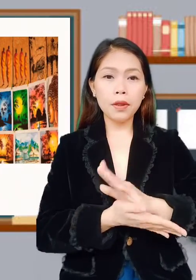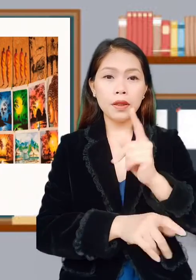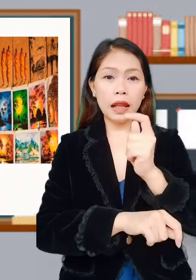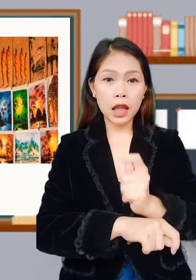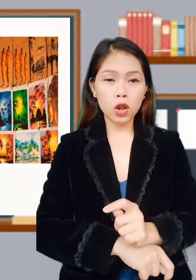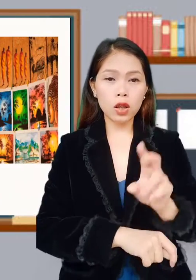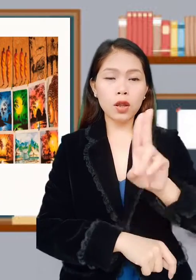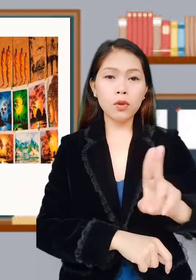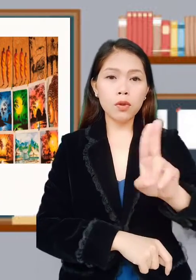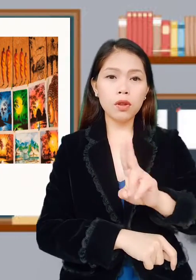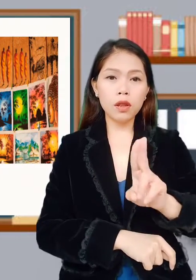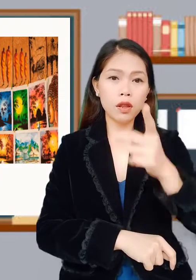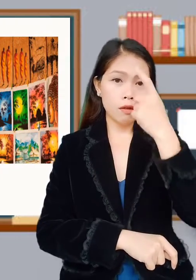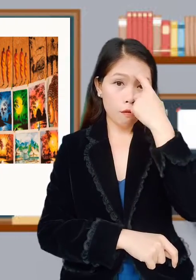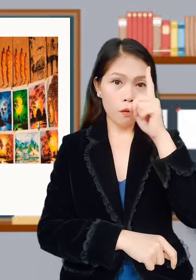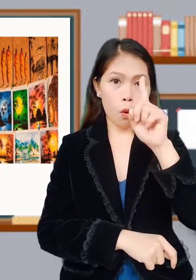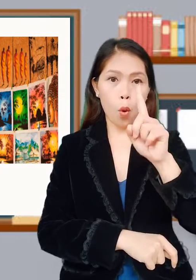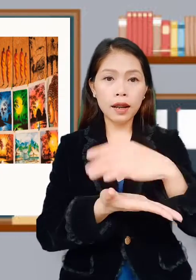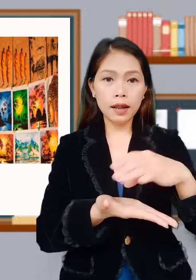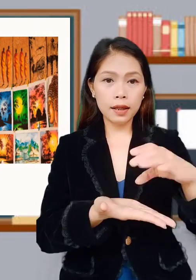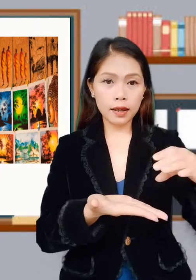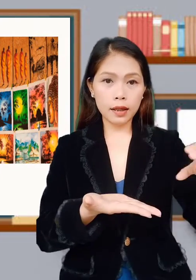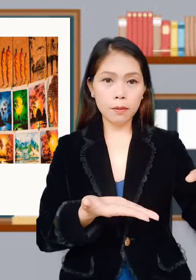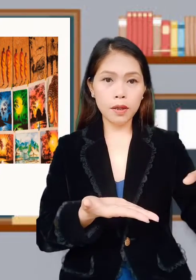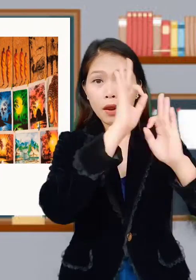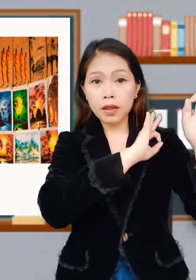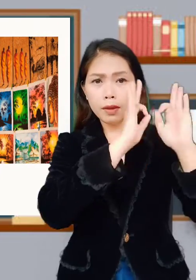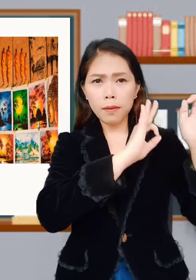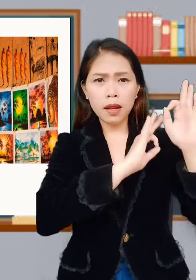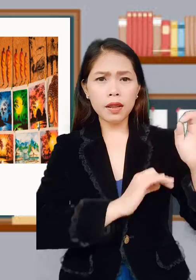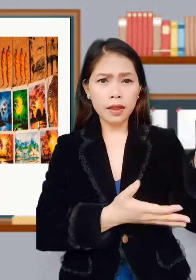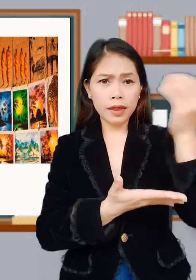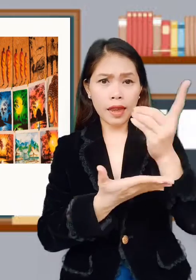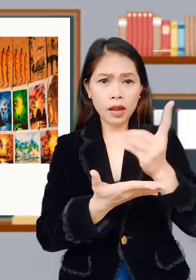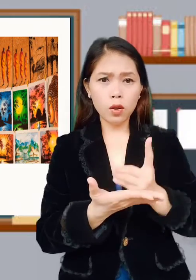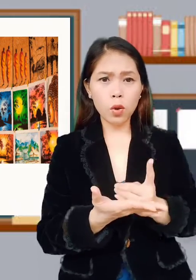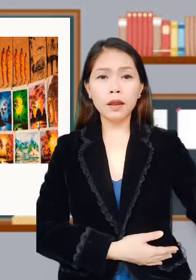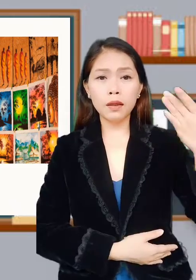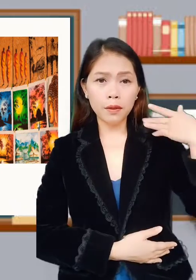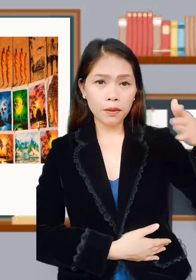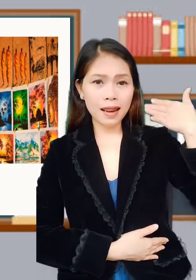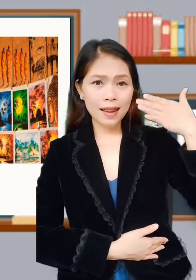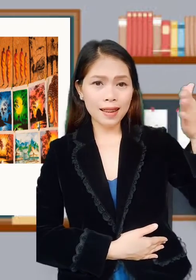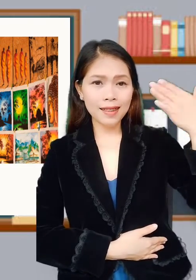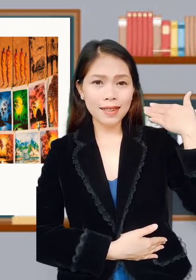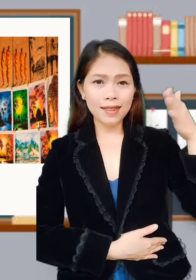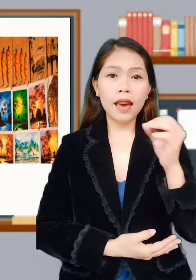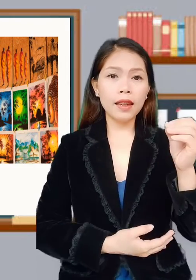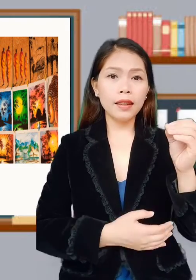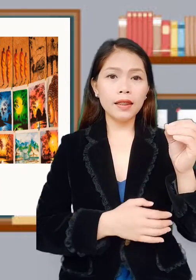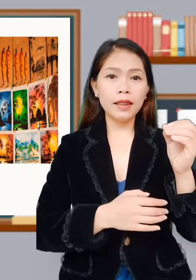for calligraphy, festive temple dekor, fun, and kites.